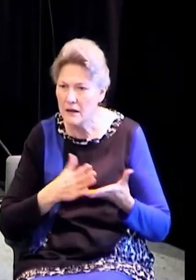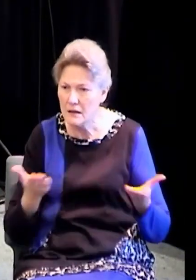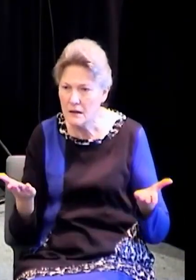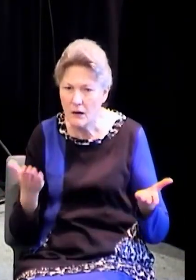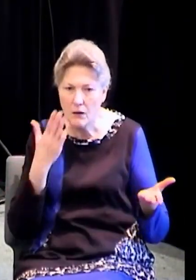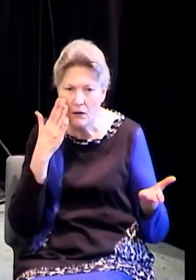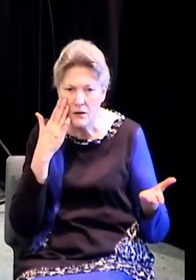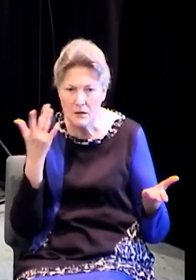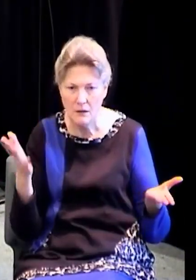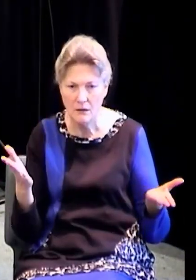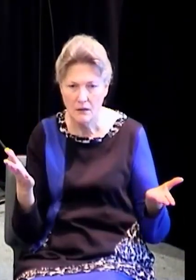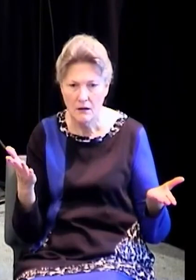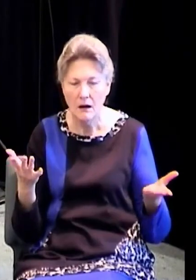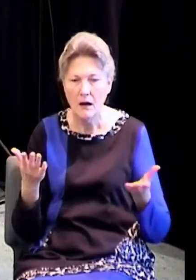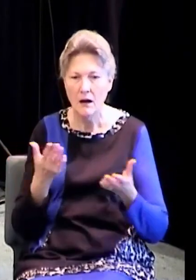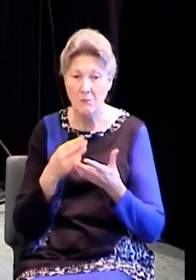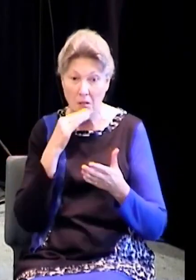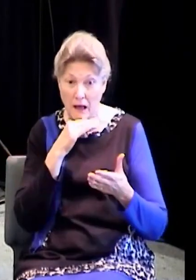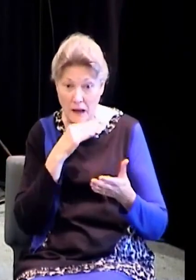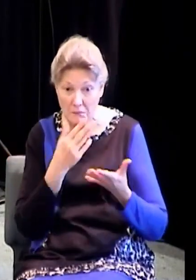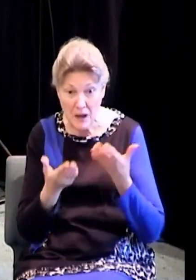got to, you've got to be born again of water and spirit. Okay.